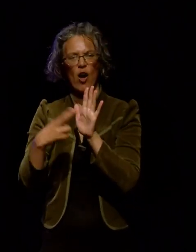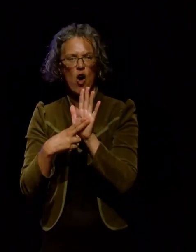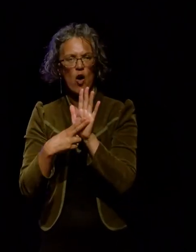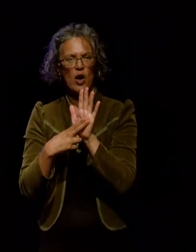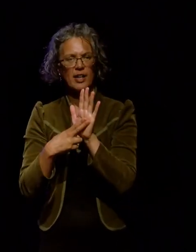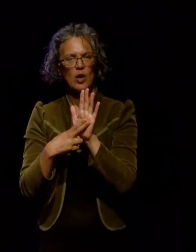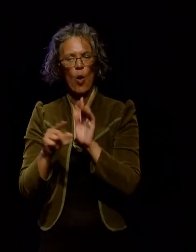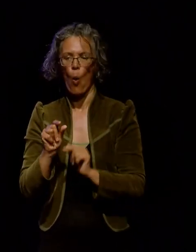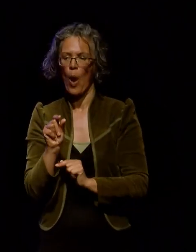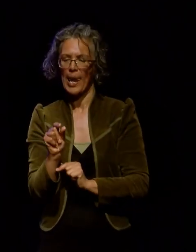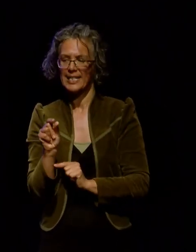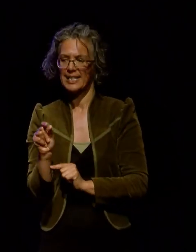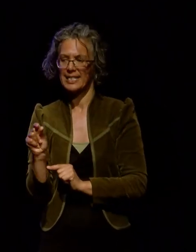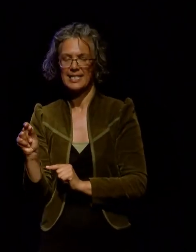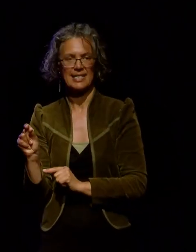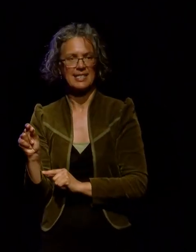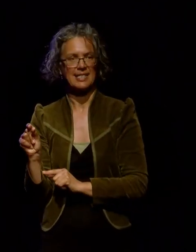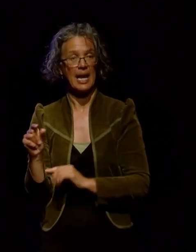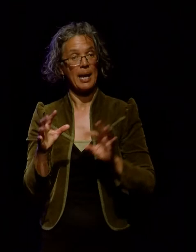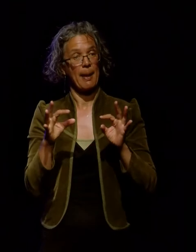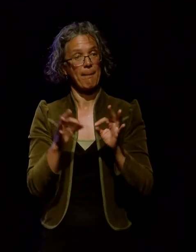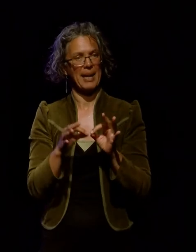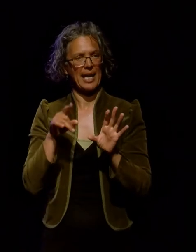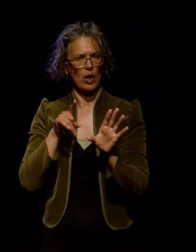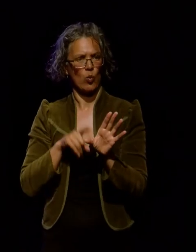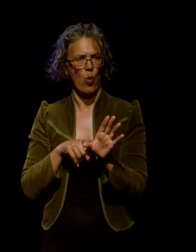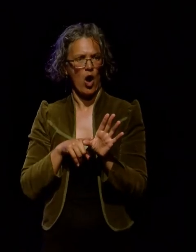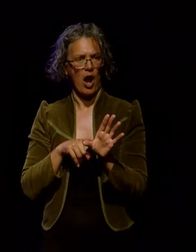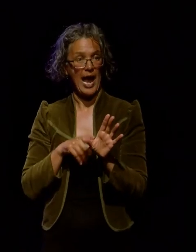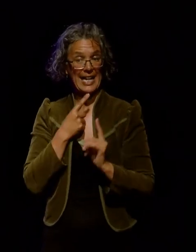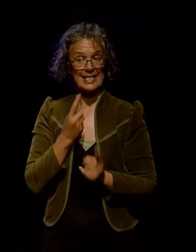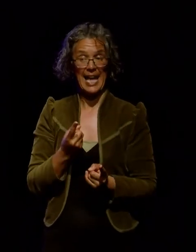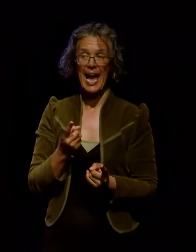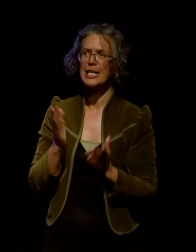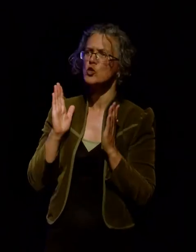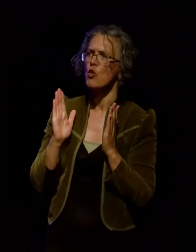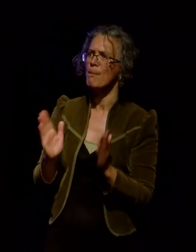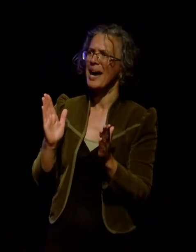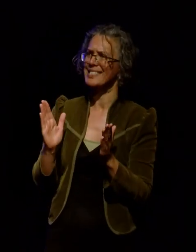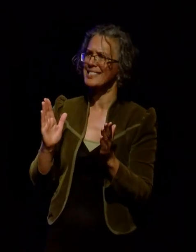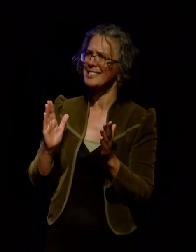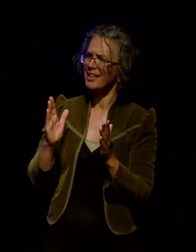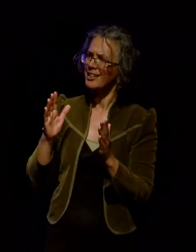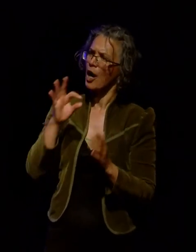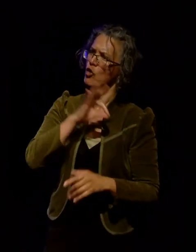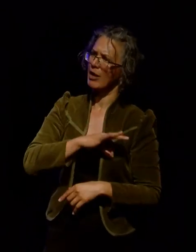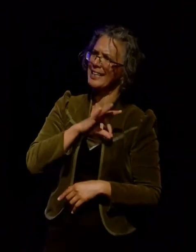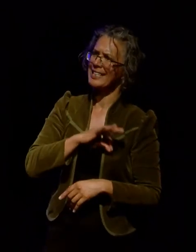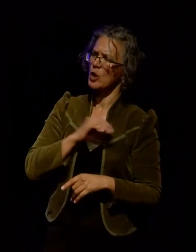In the case of this one it's the attribution or the BY. This says you must credit the creator of the work.